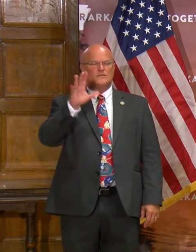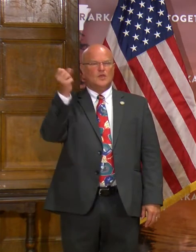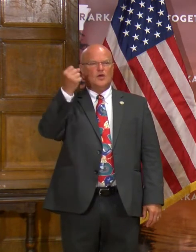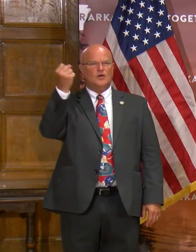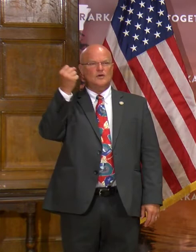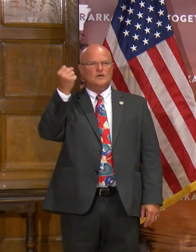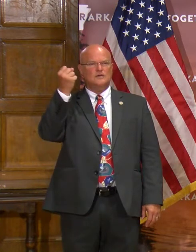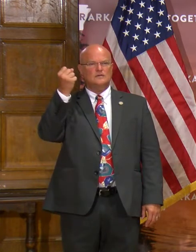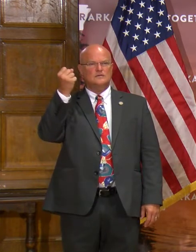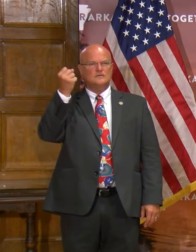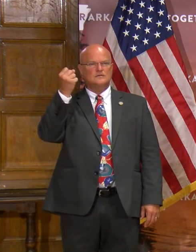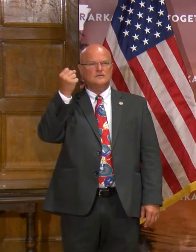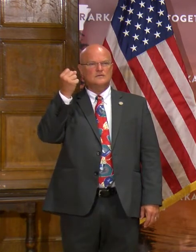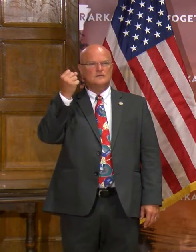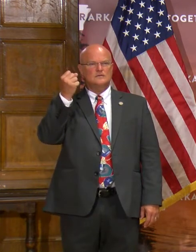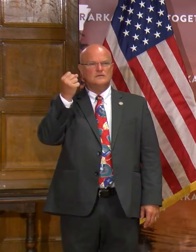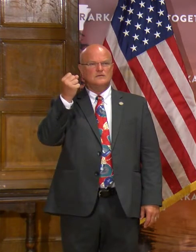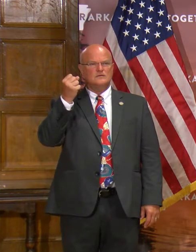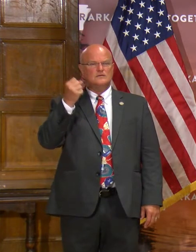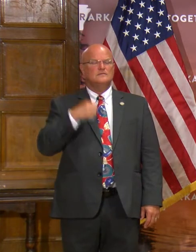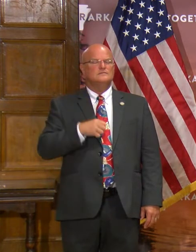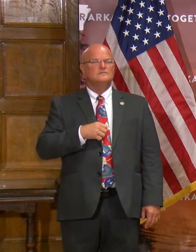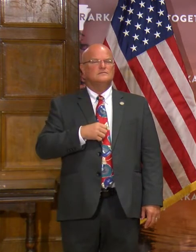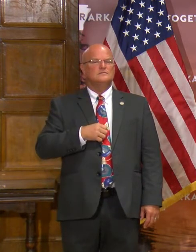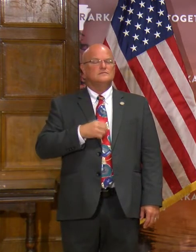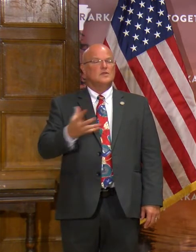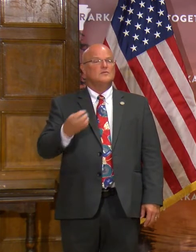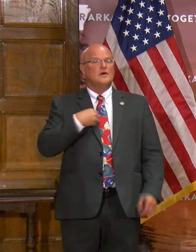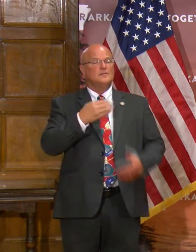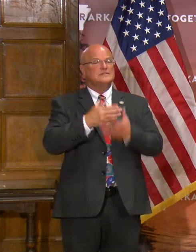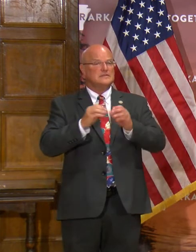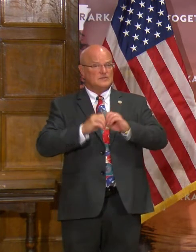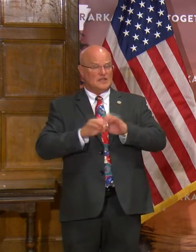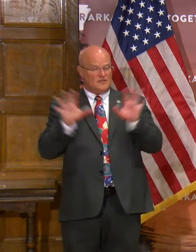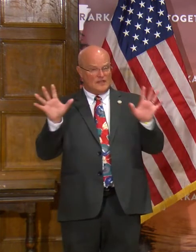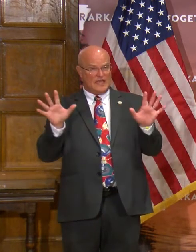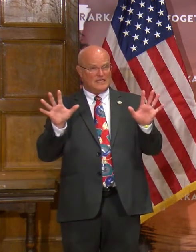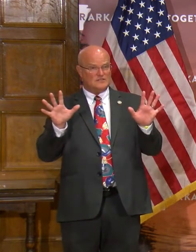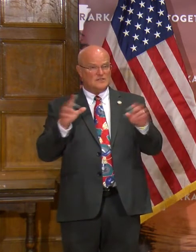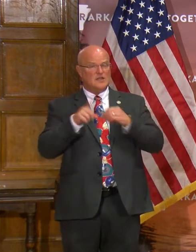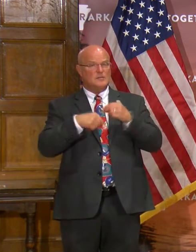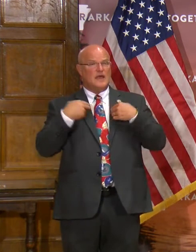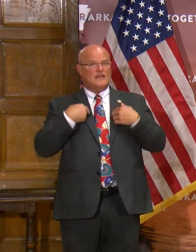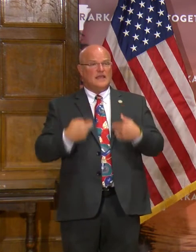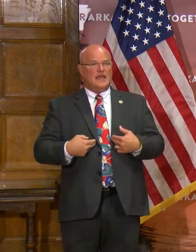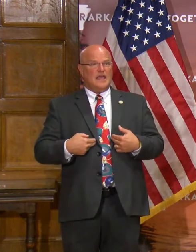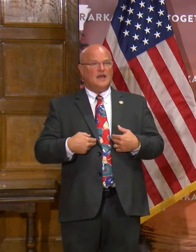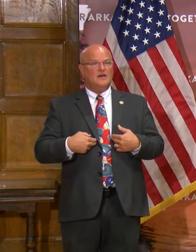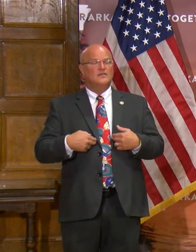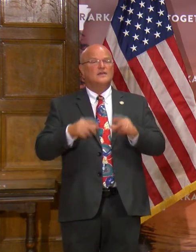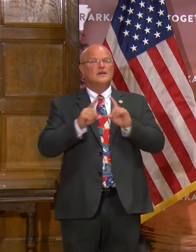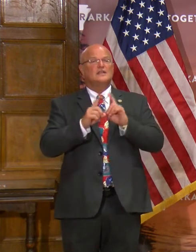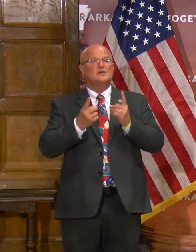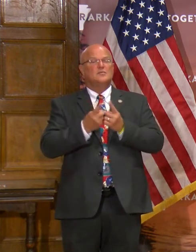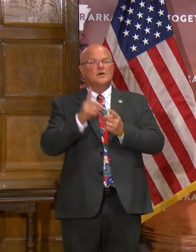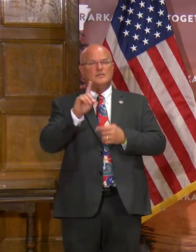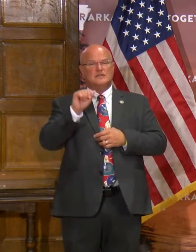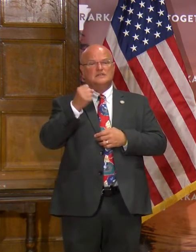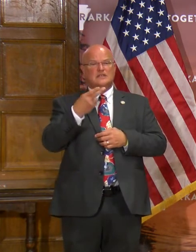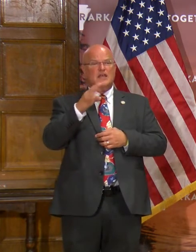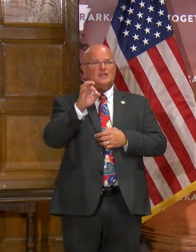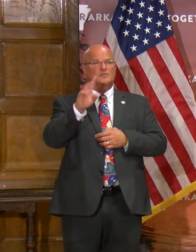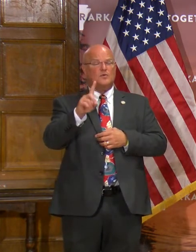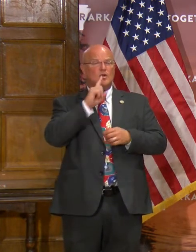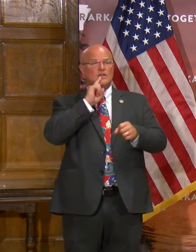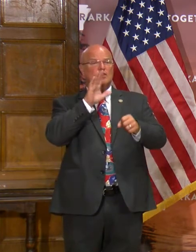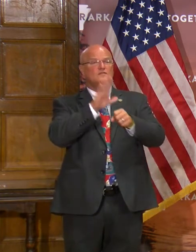turn that up. Just a second. For the first one, I'm hoping you can provide me with some clarification. On the health department's COVID dashboard listed next to